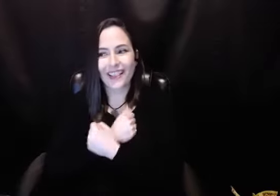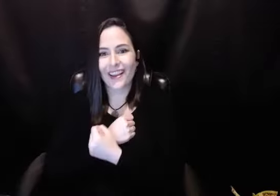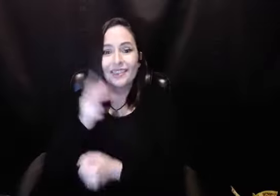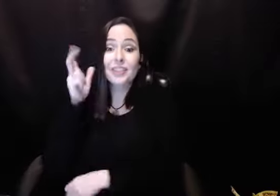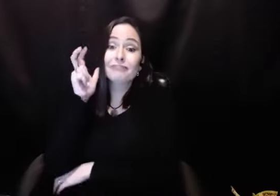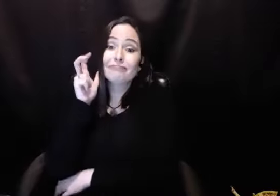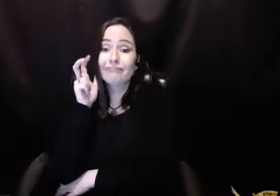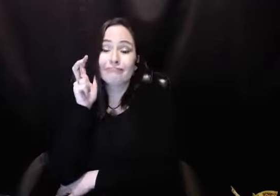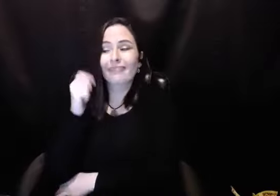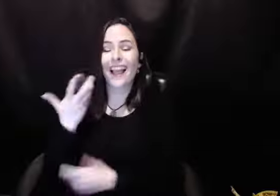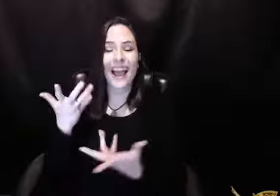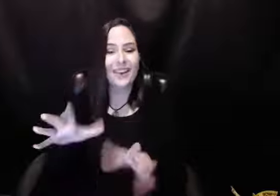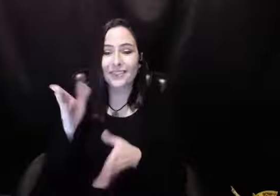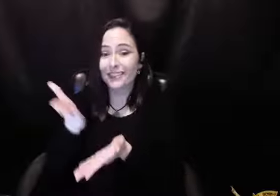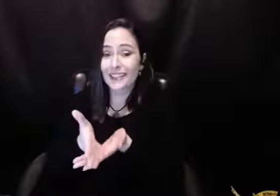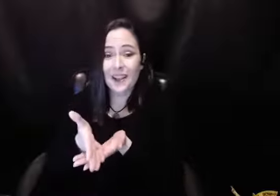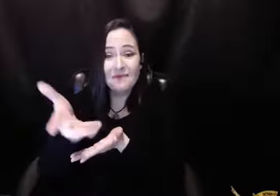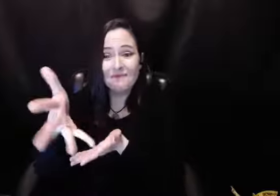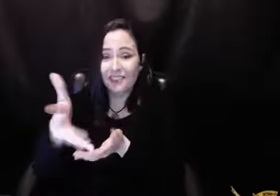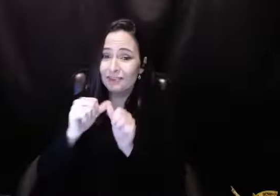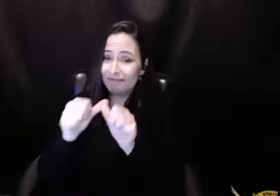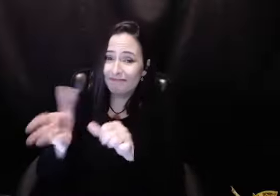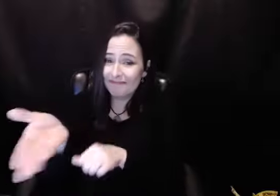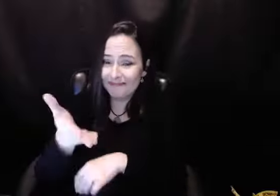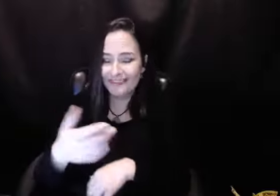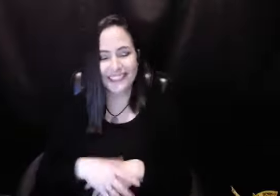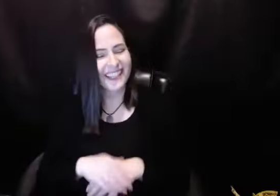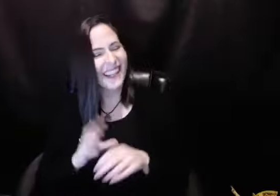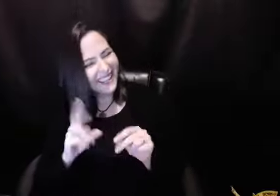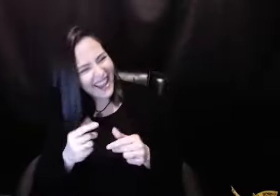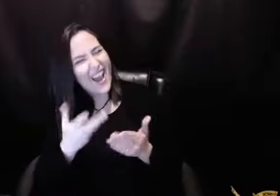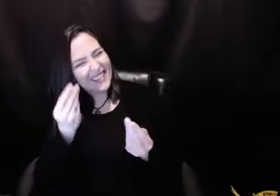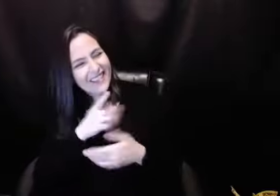It's great. It's great hearing you say all those stories. I'm just loving hearing you talk. didn't want you to stop.